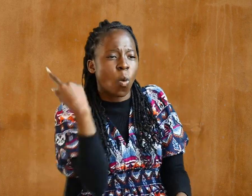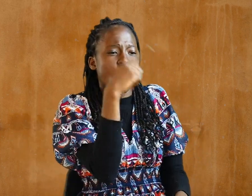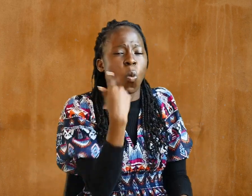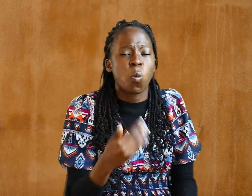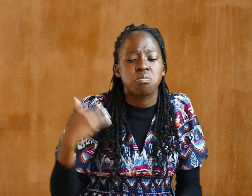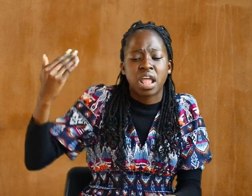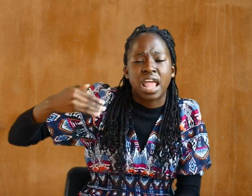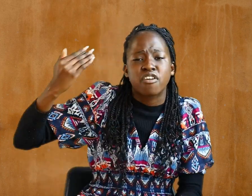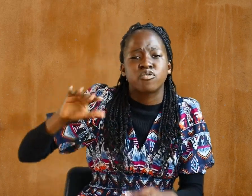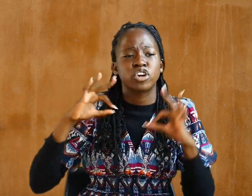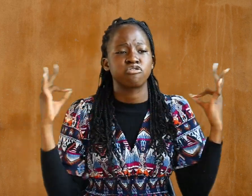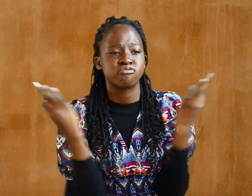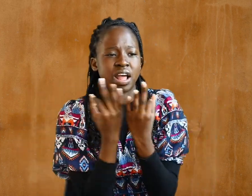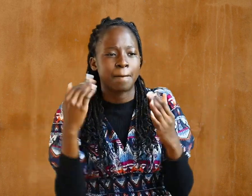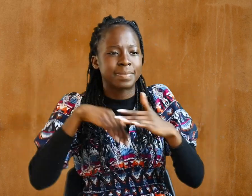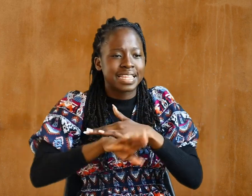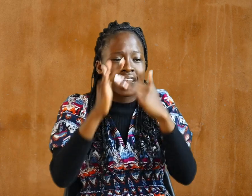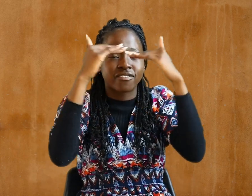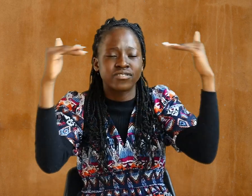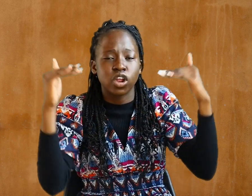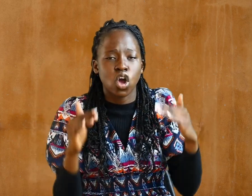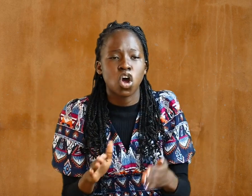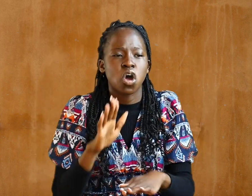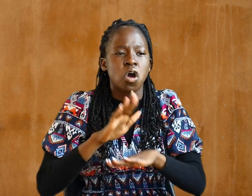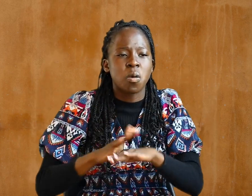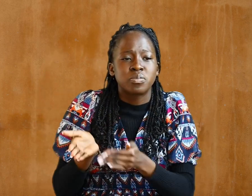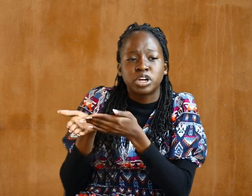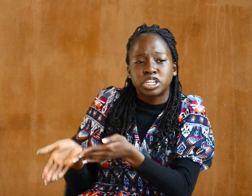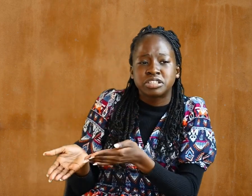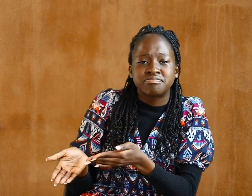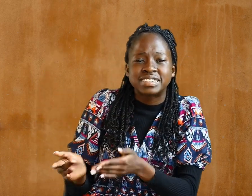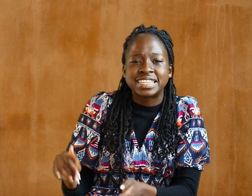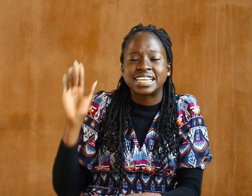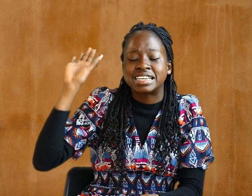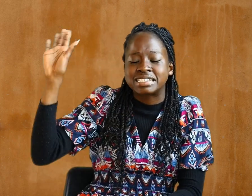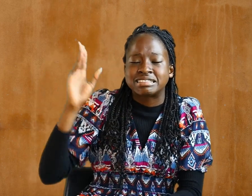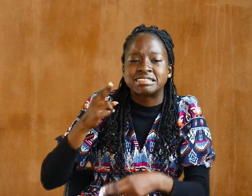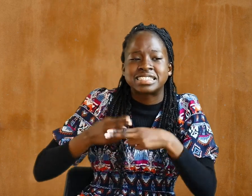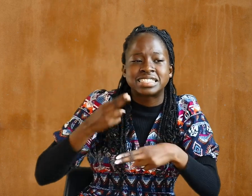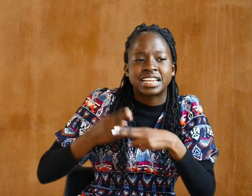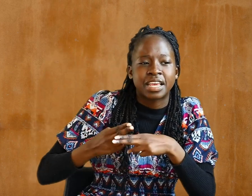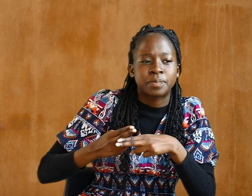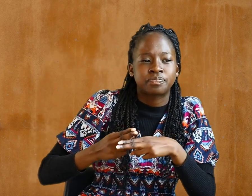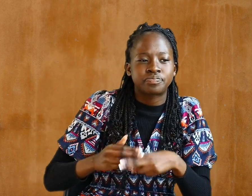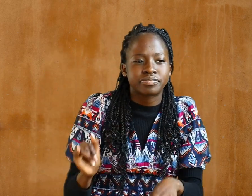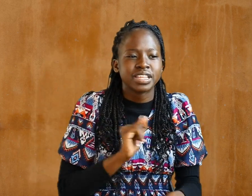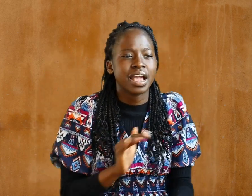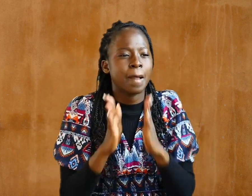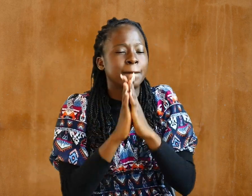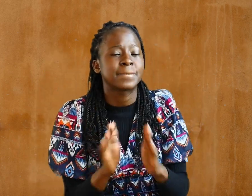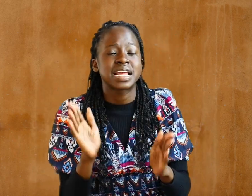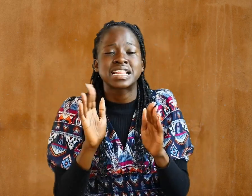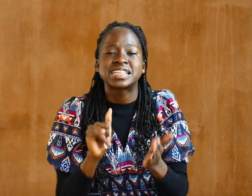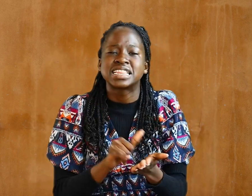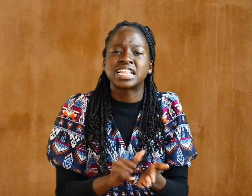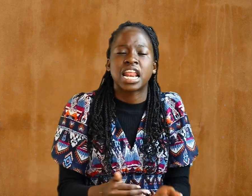heaven and on earth derives its name. I pray that out of his glorious riches,